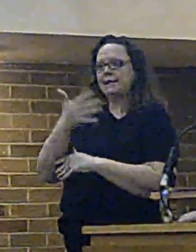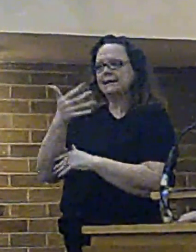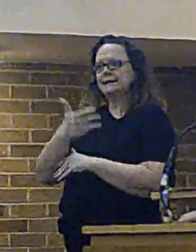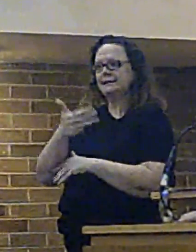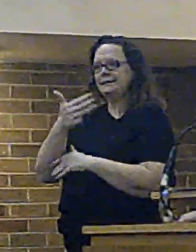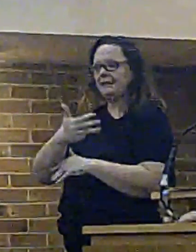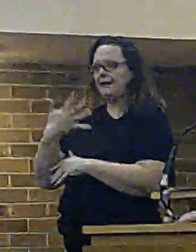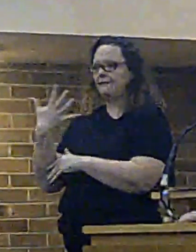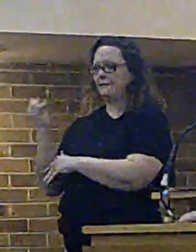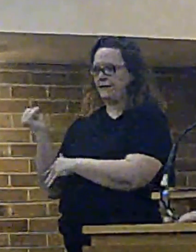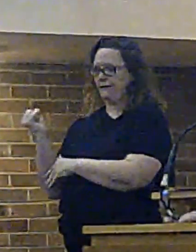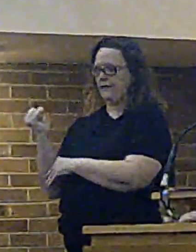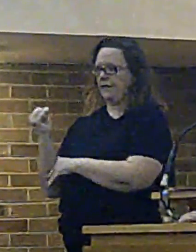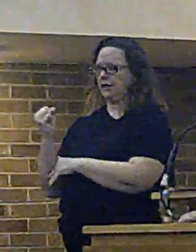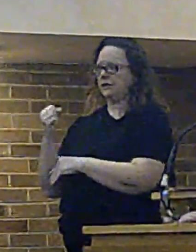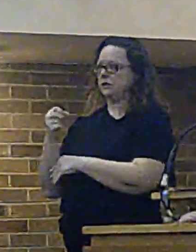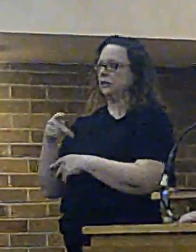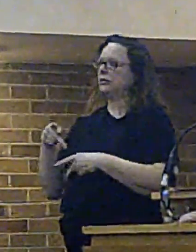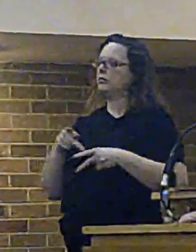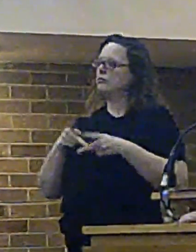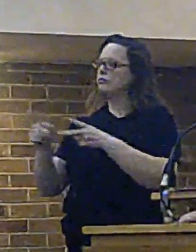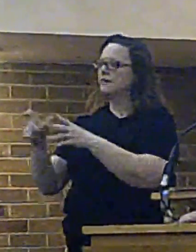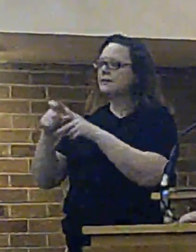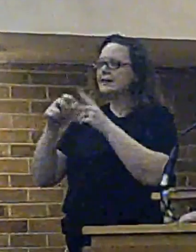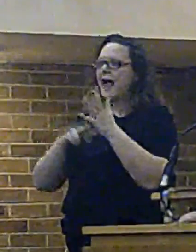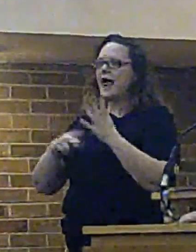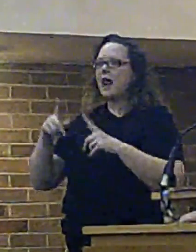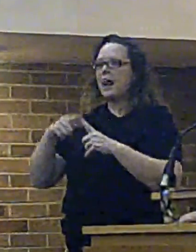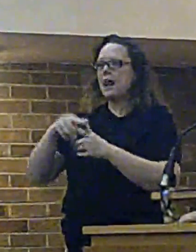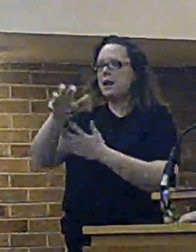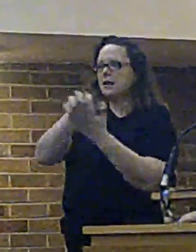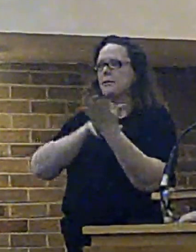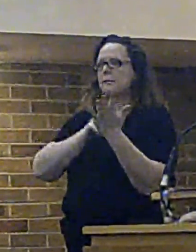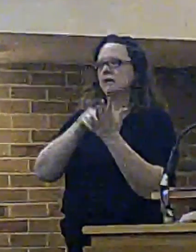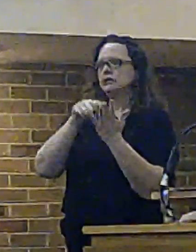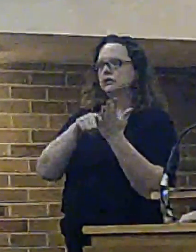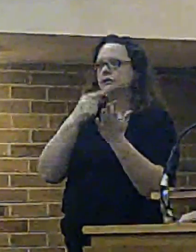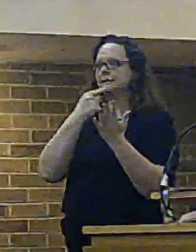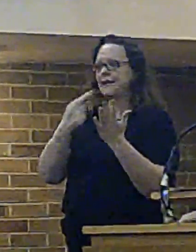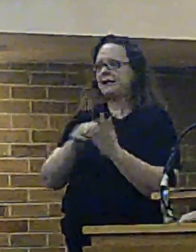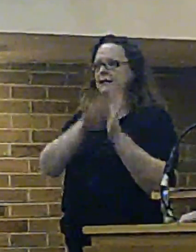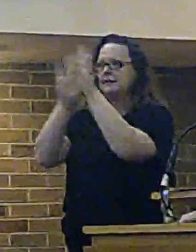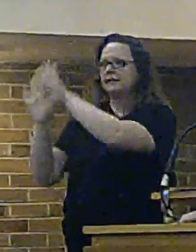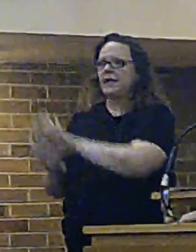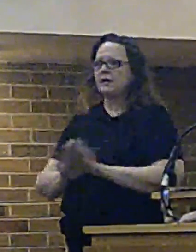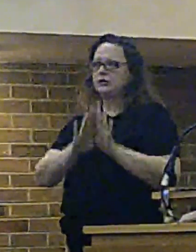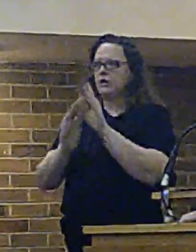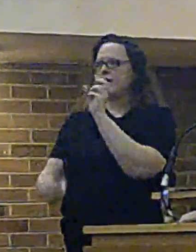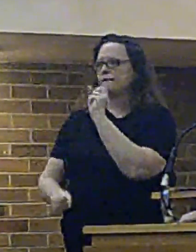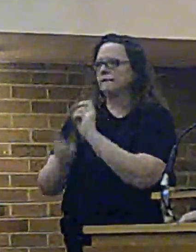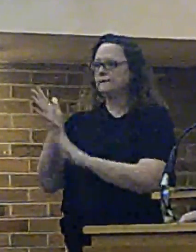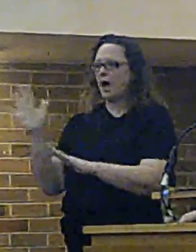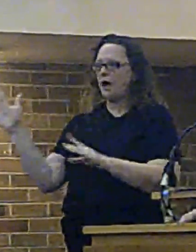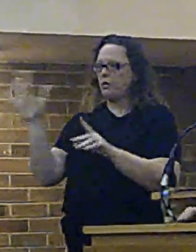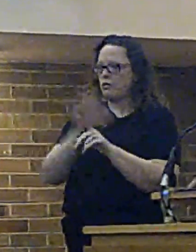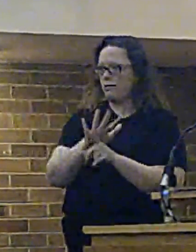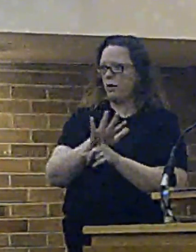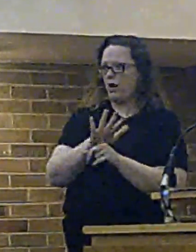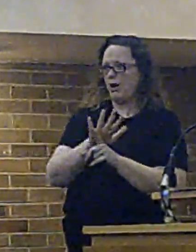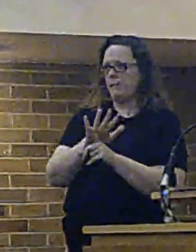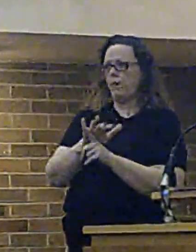undertook a piece of work to determine national standards of fire cover. These were repealed in 2004.